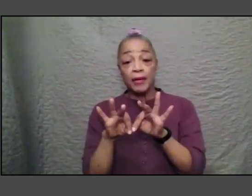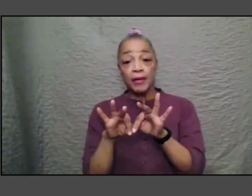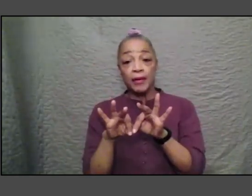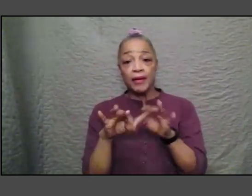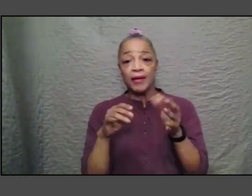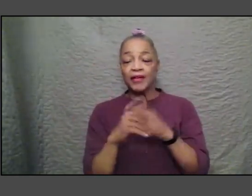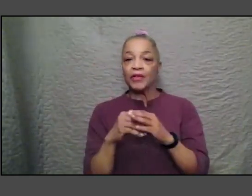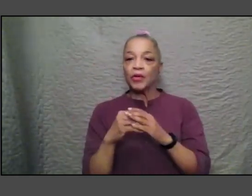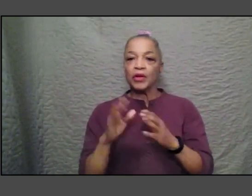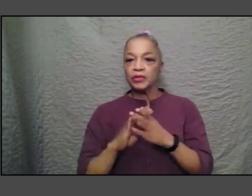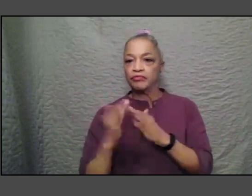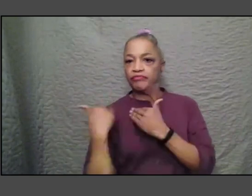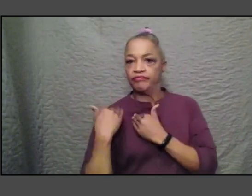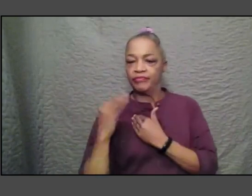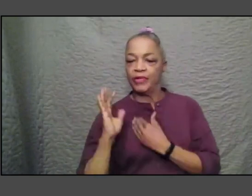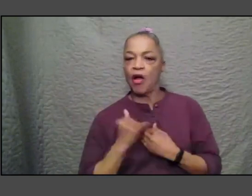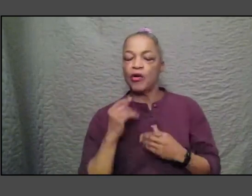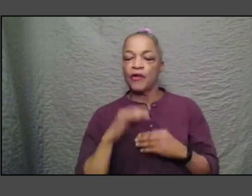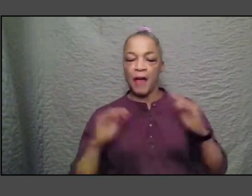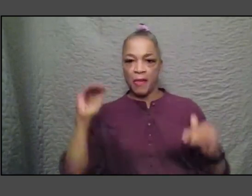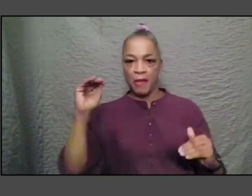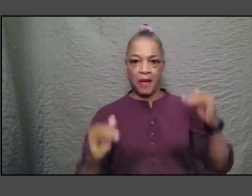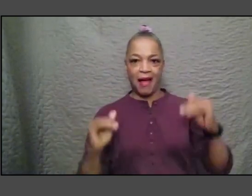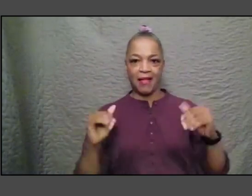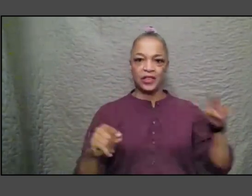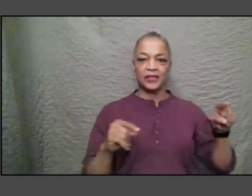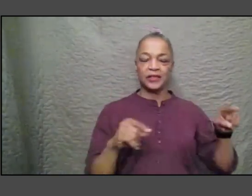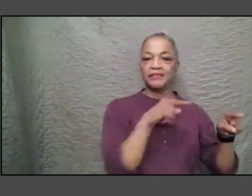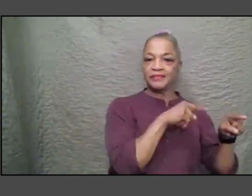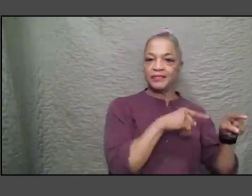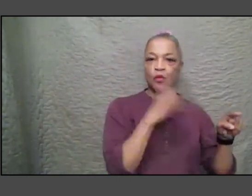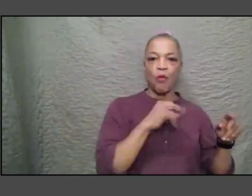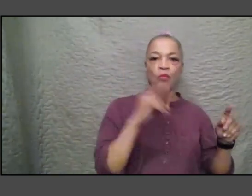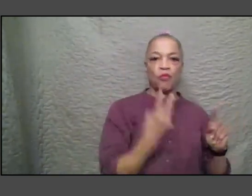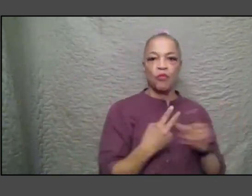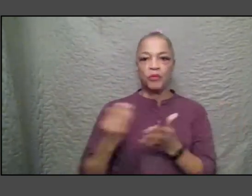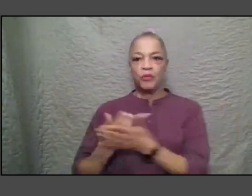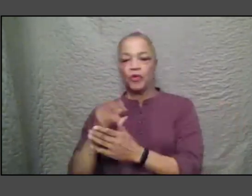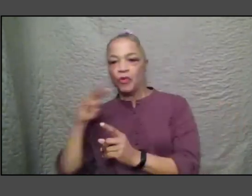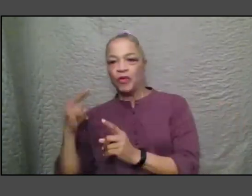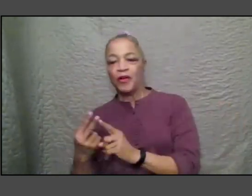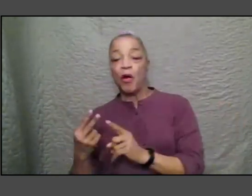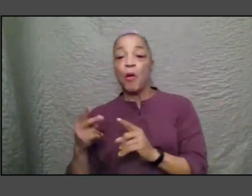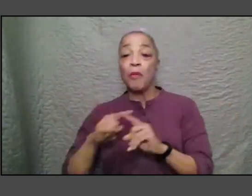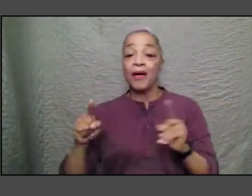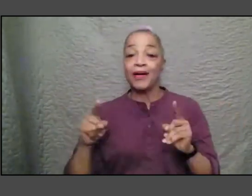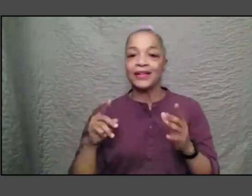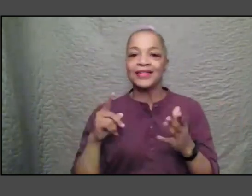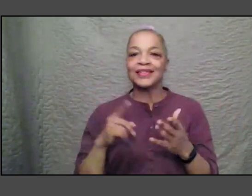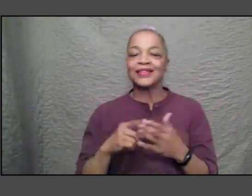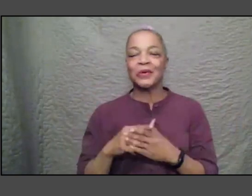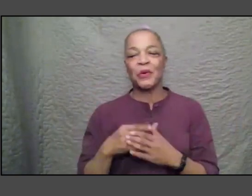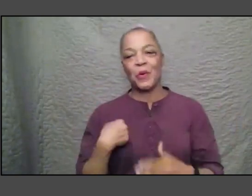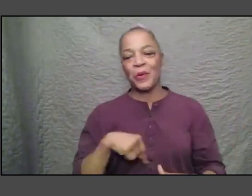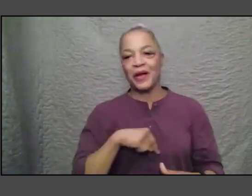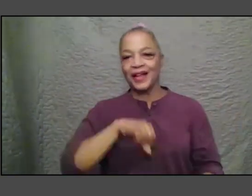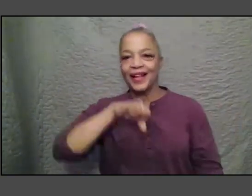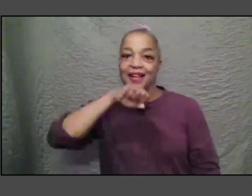tension but part of it is removing the veil you know we love the fact that you know we're historians we know how to do this um